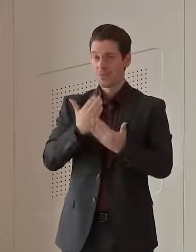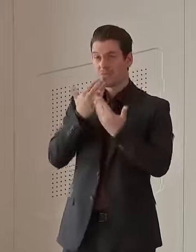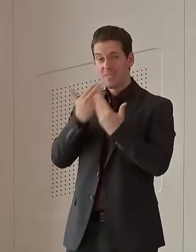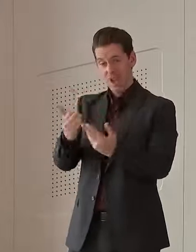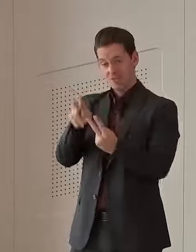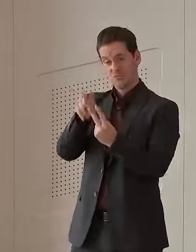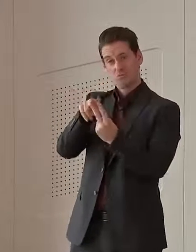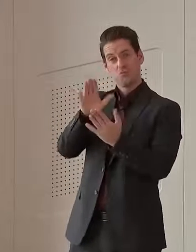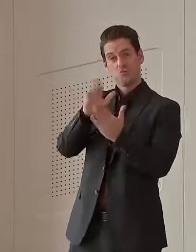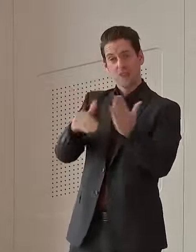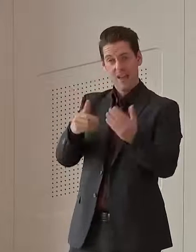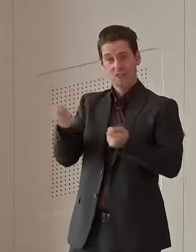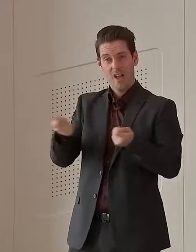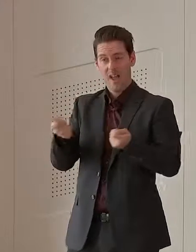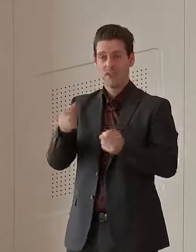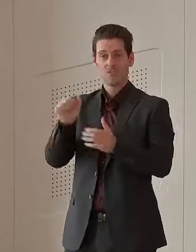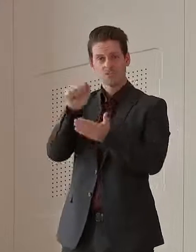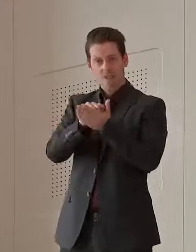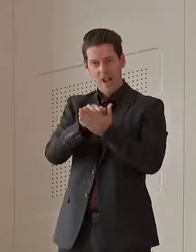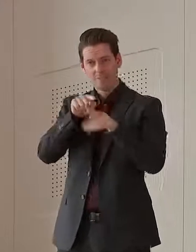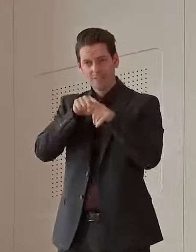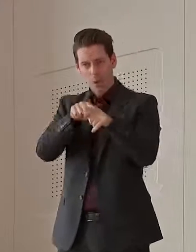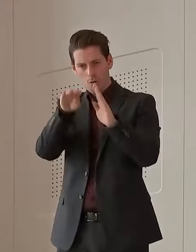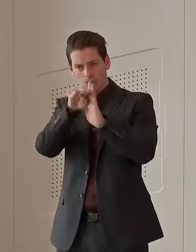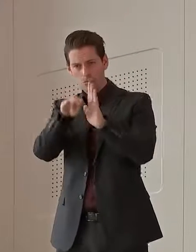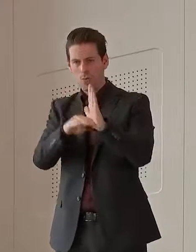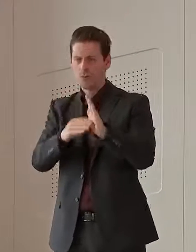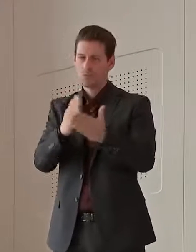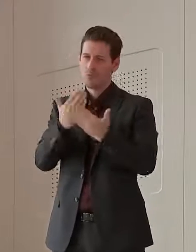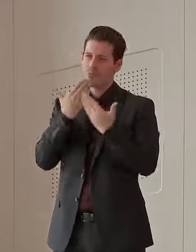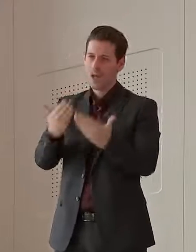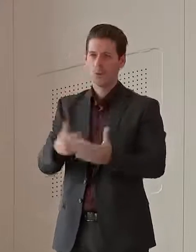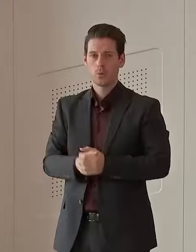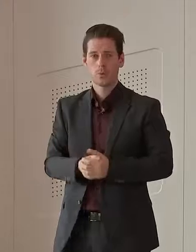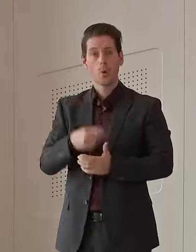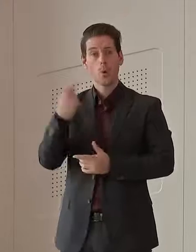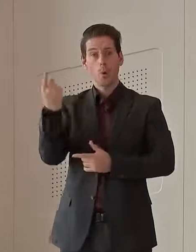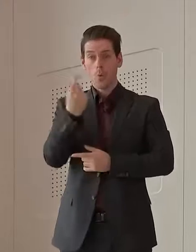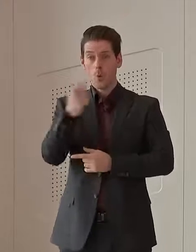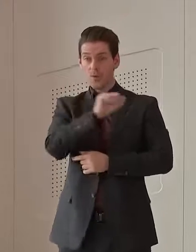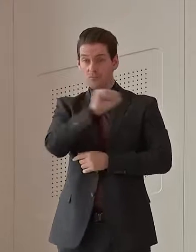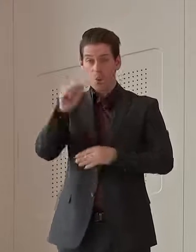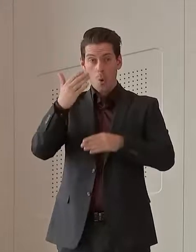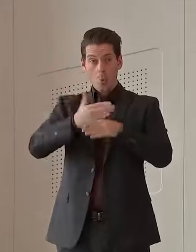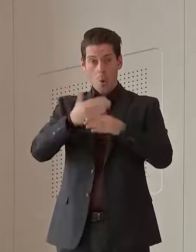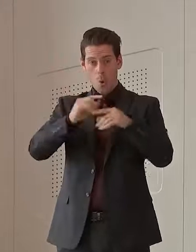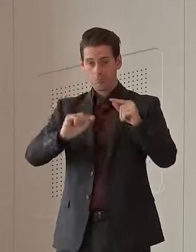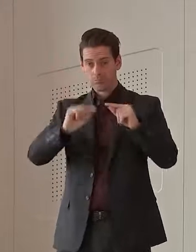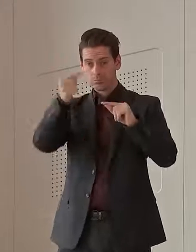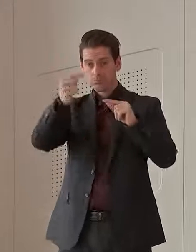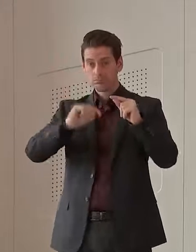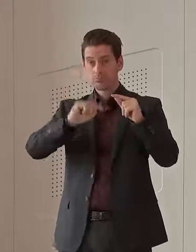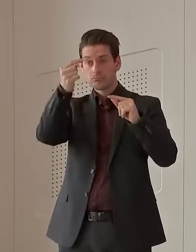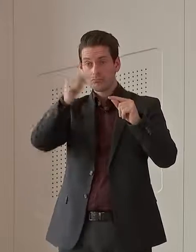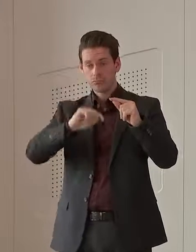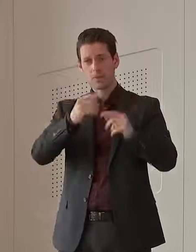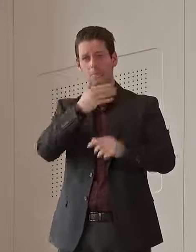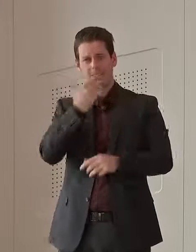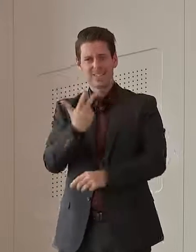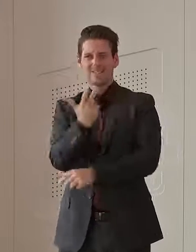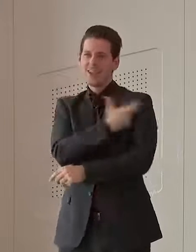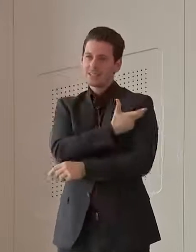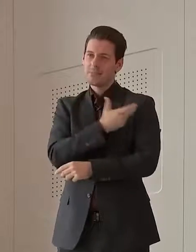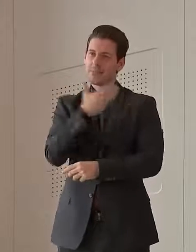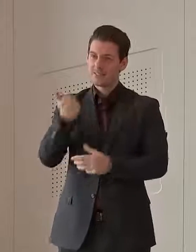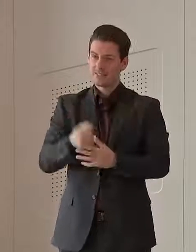the right thing. We do want to say to anyone who works across borders, come forward and get vaccinated. You are more